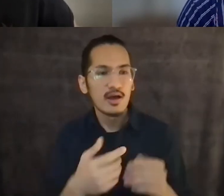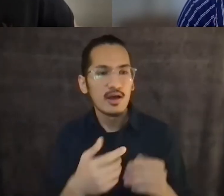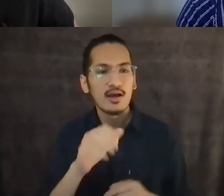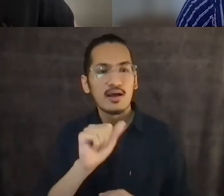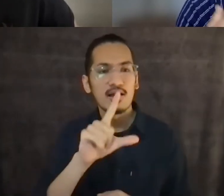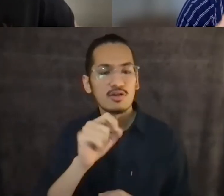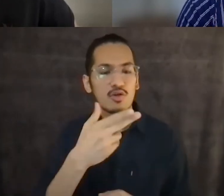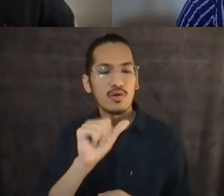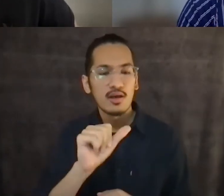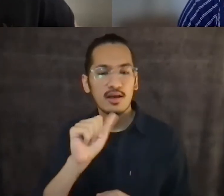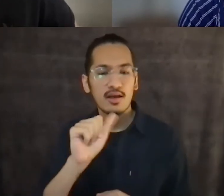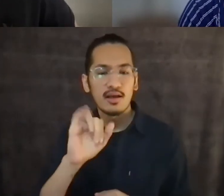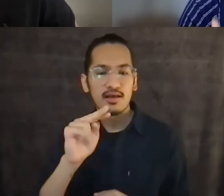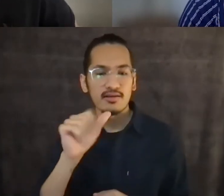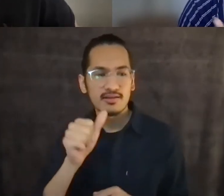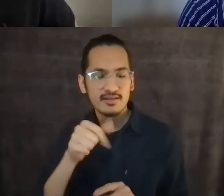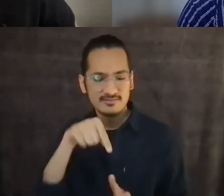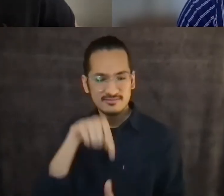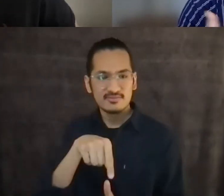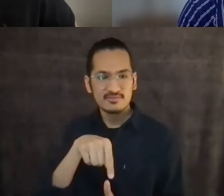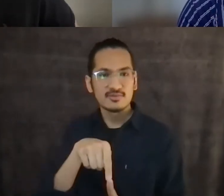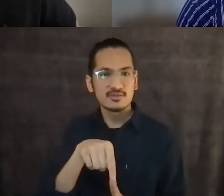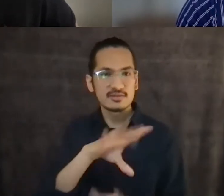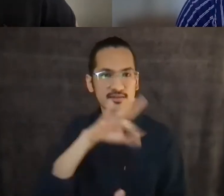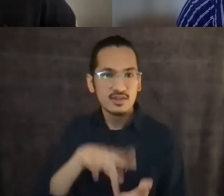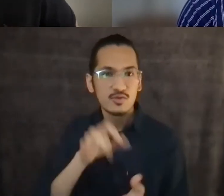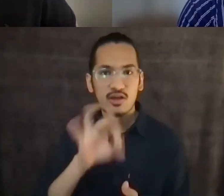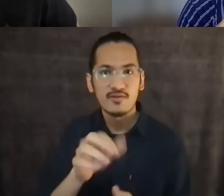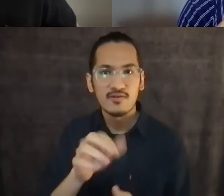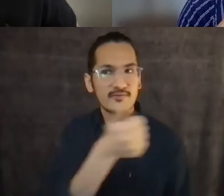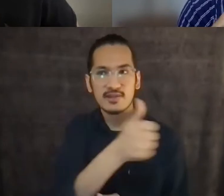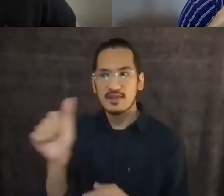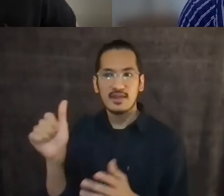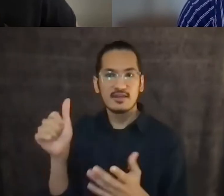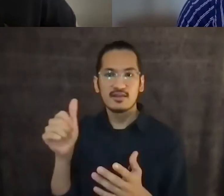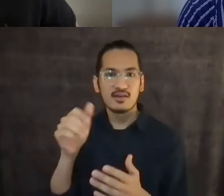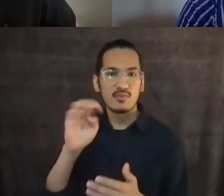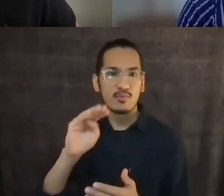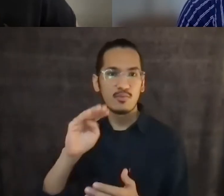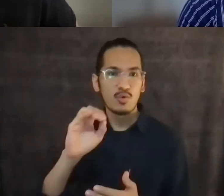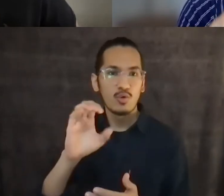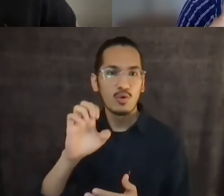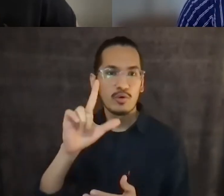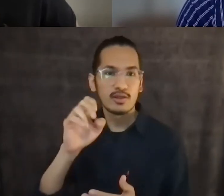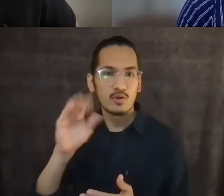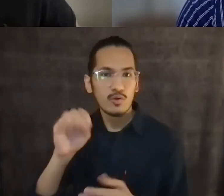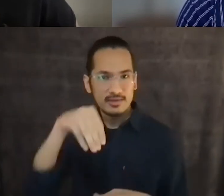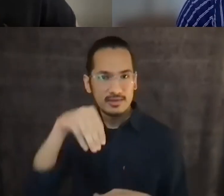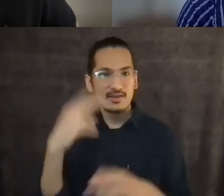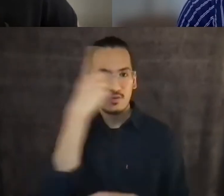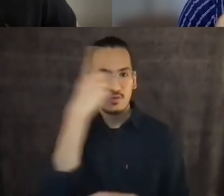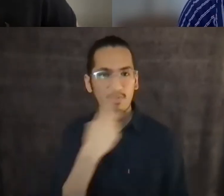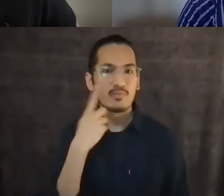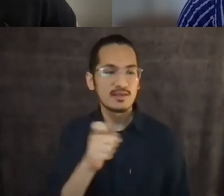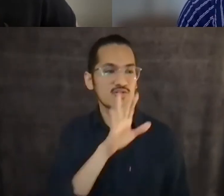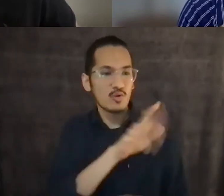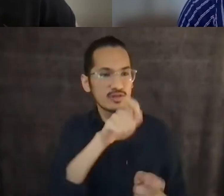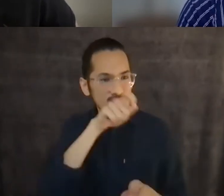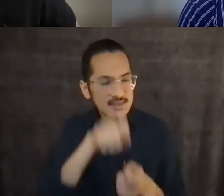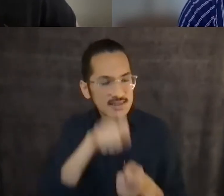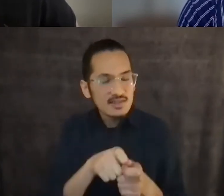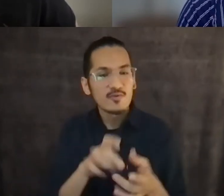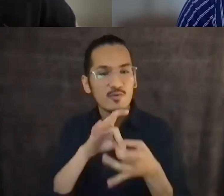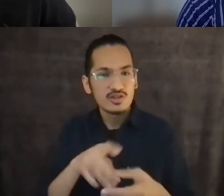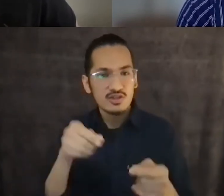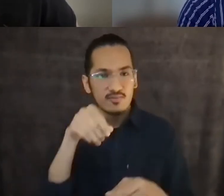central to any mo'olelo of Hawaii because of your specific connection and relationship to land. And how that informs all